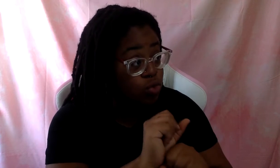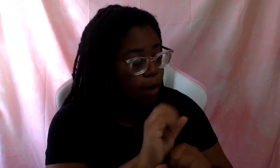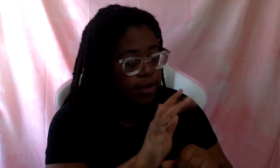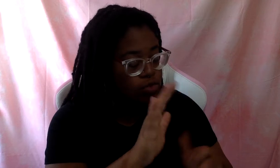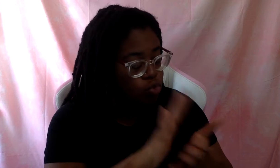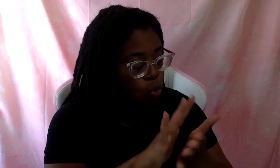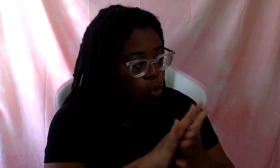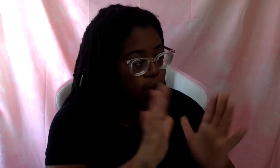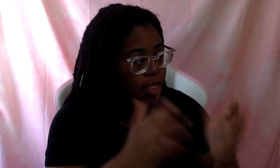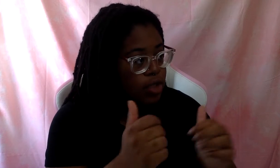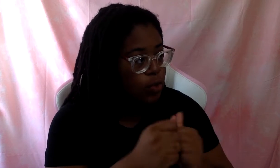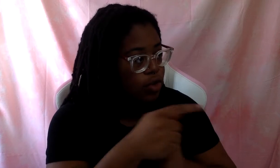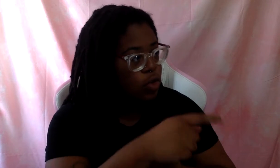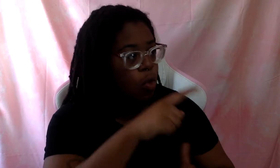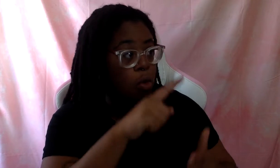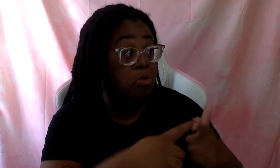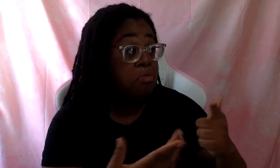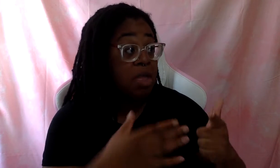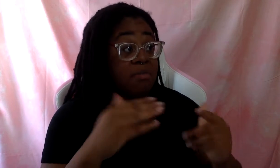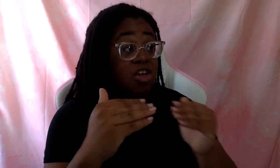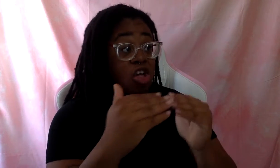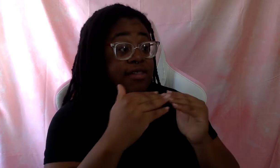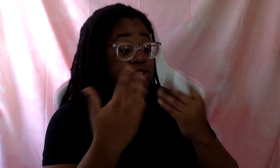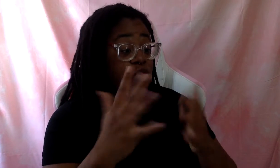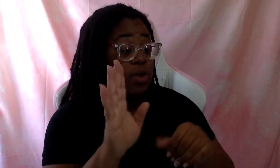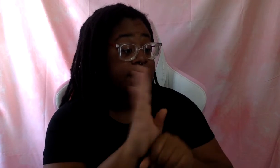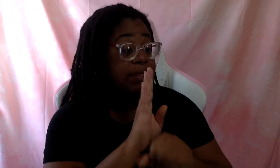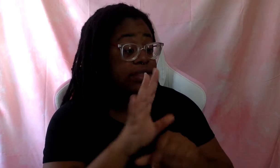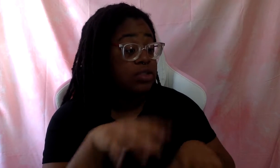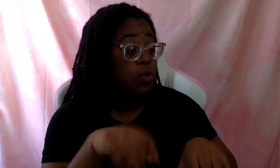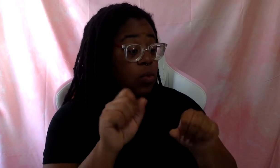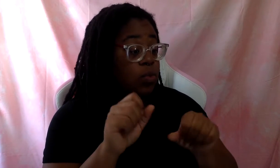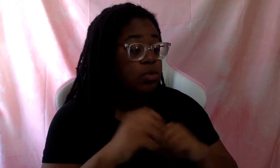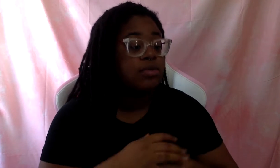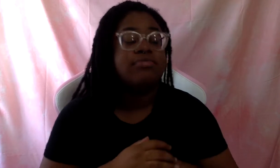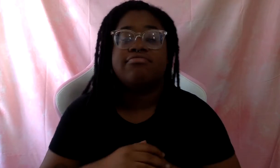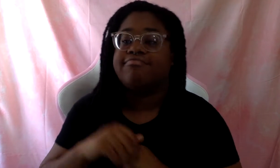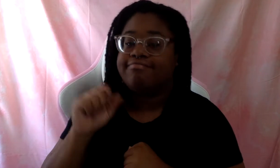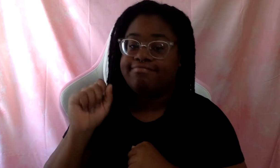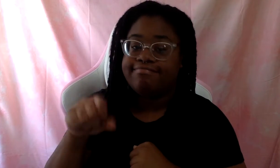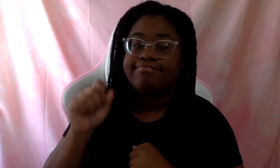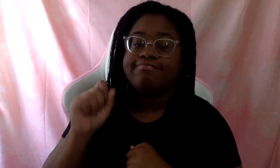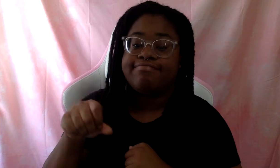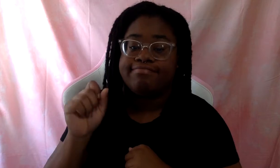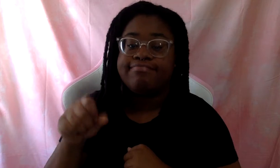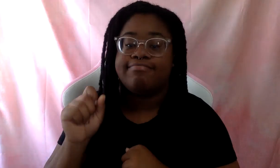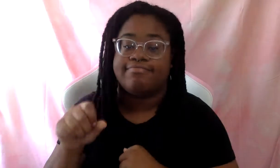in their own businesses? Yeah, I have received support and this is tea, um,